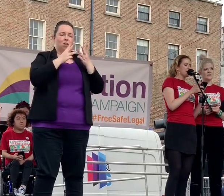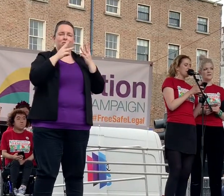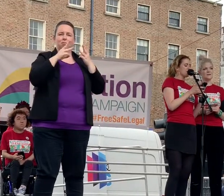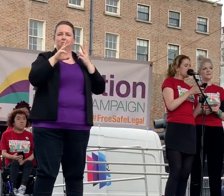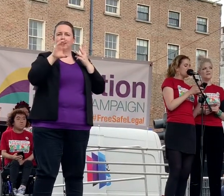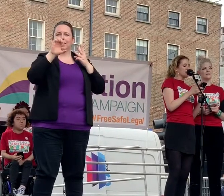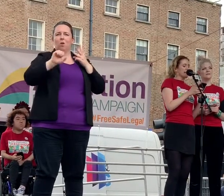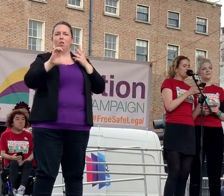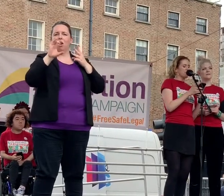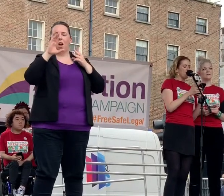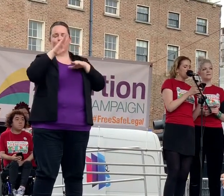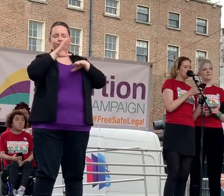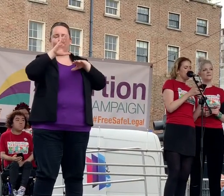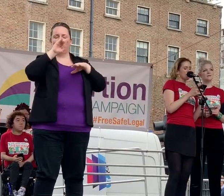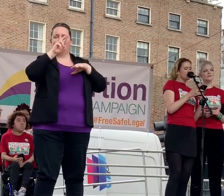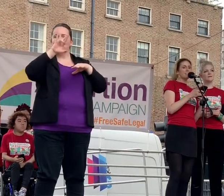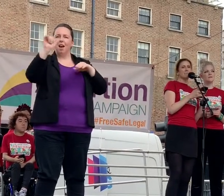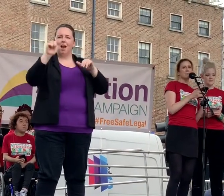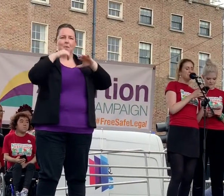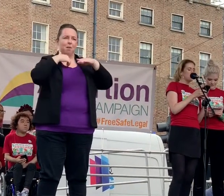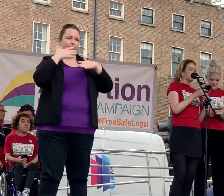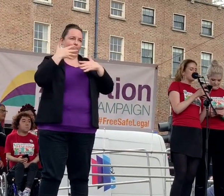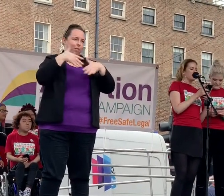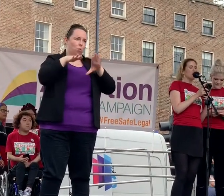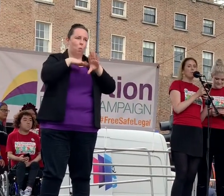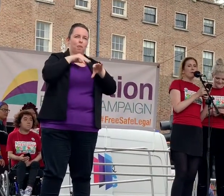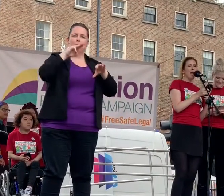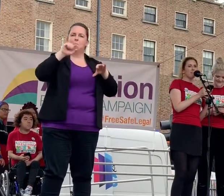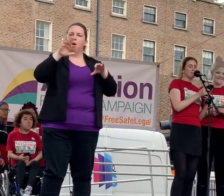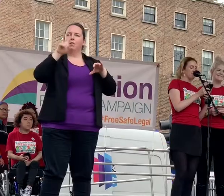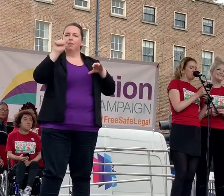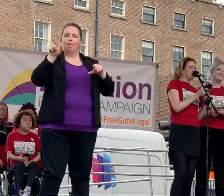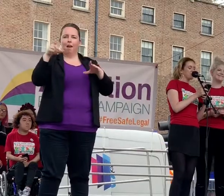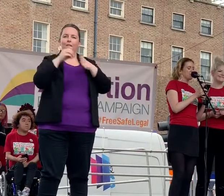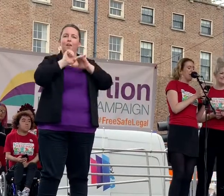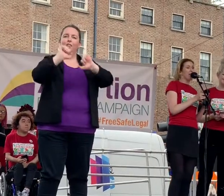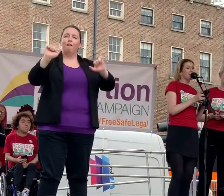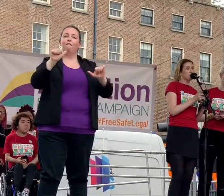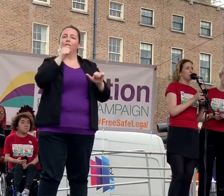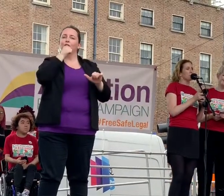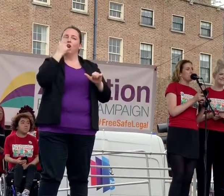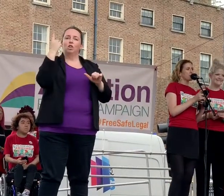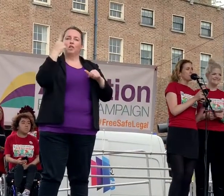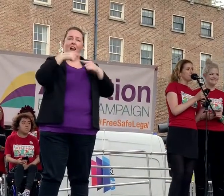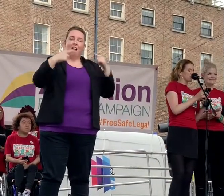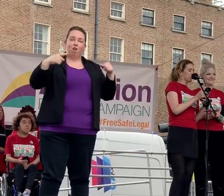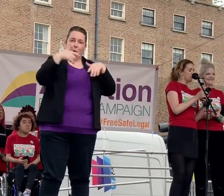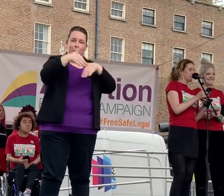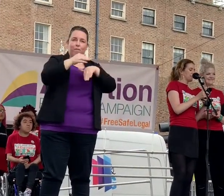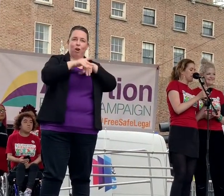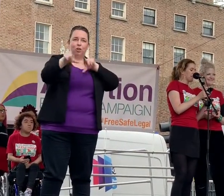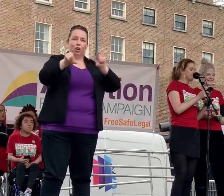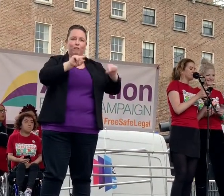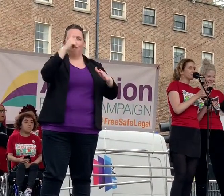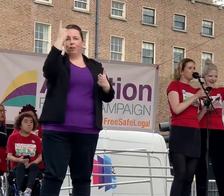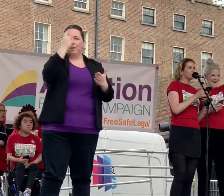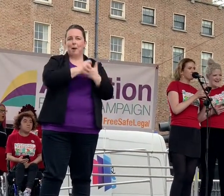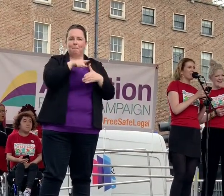South Korea. Today we march in solidarity with Malta, who are having their first ever March for Choice.